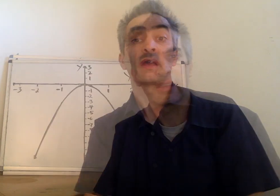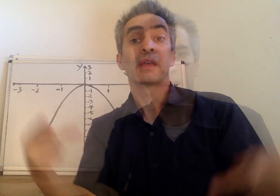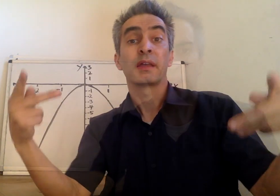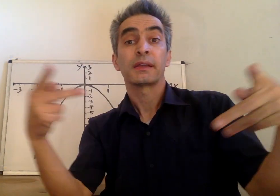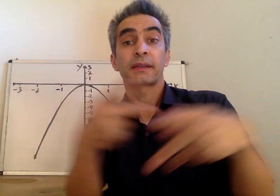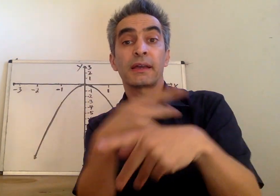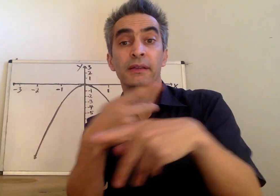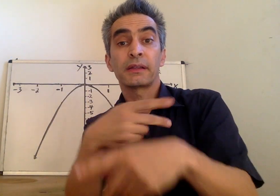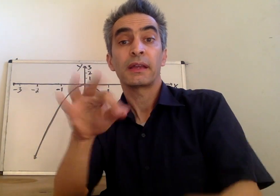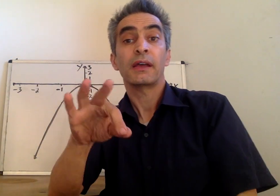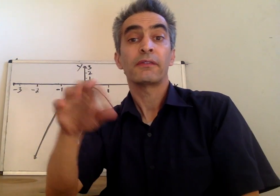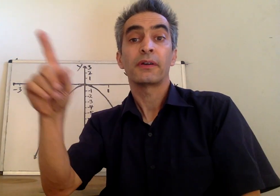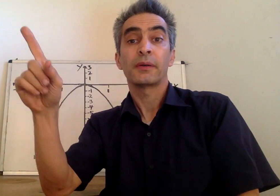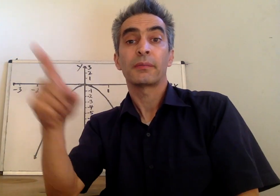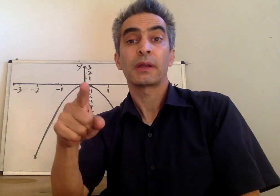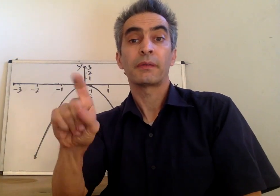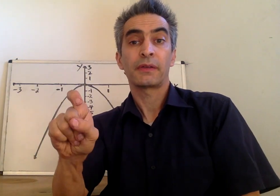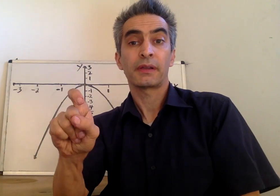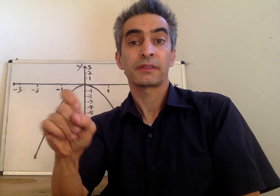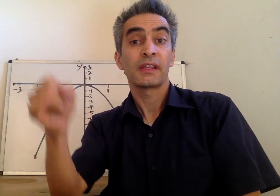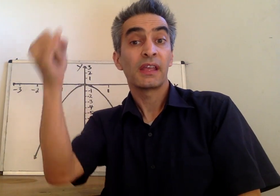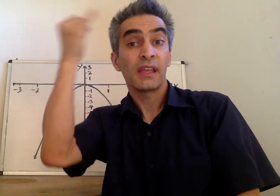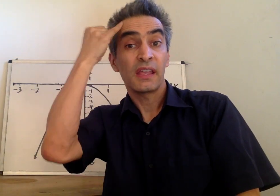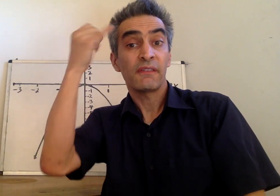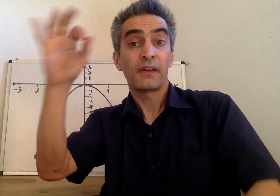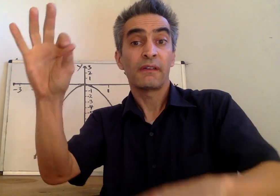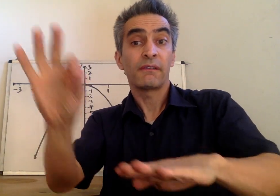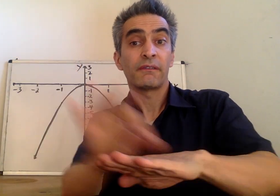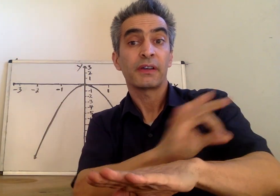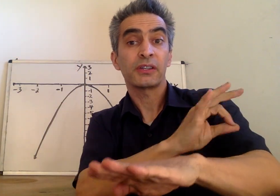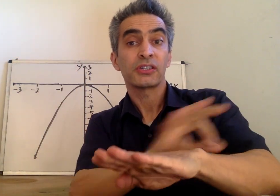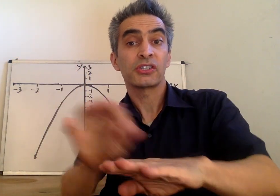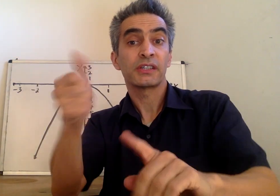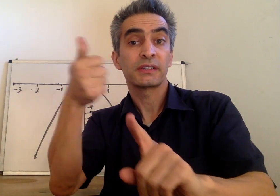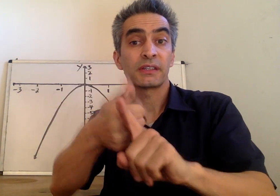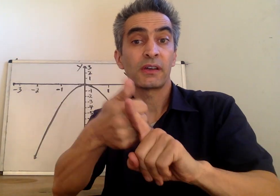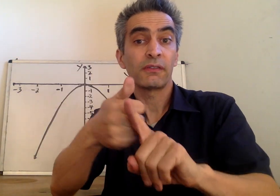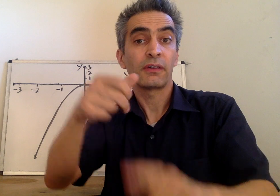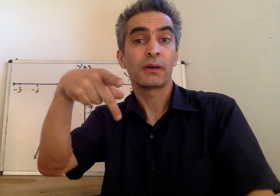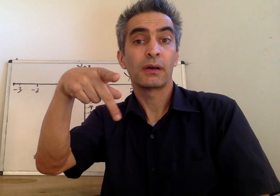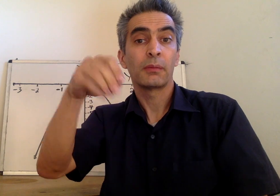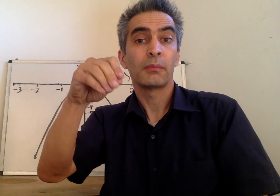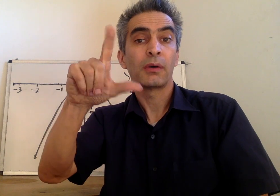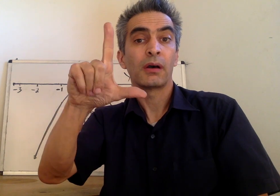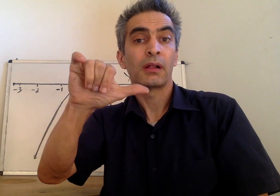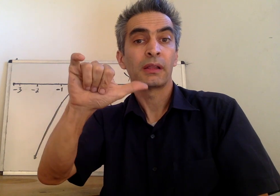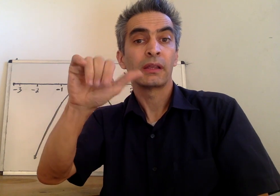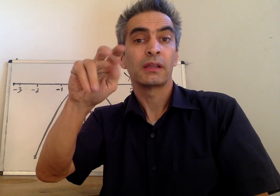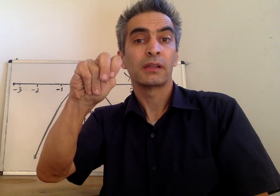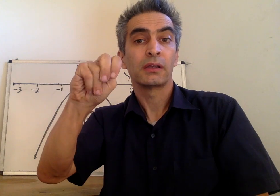You calculate f prime of x. If your function is a polynomial,